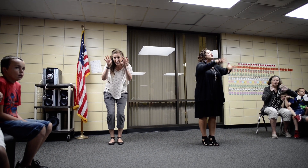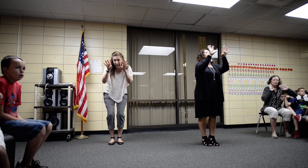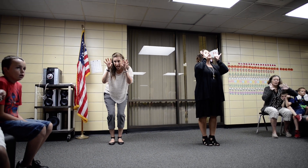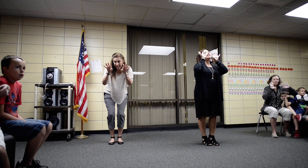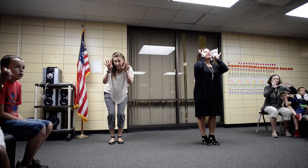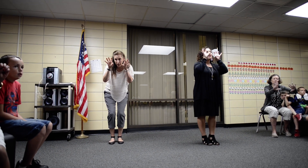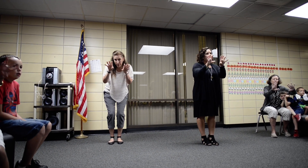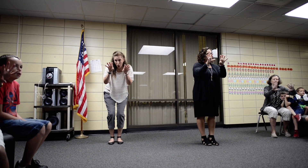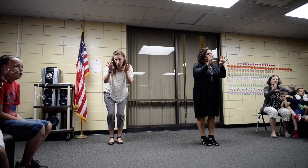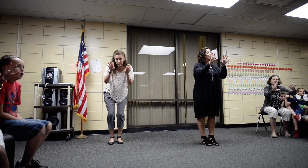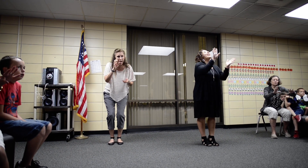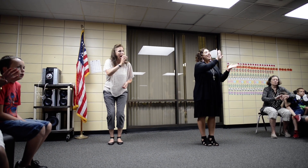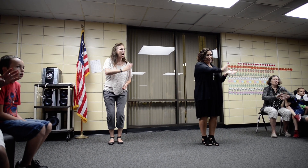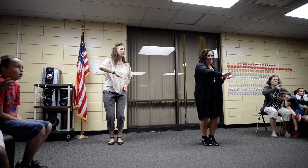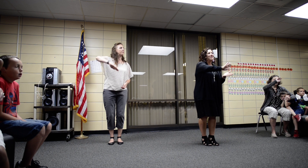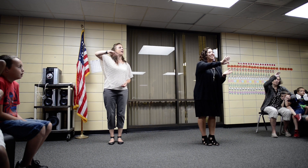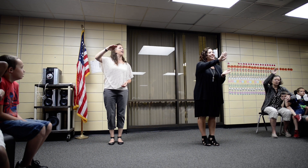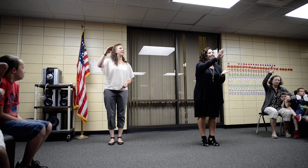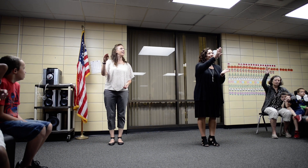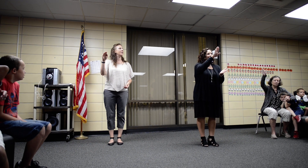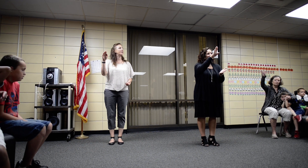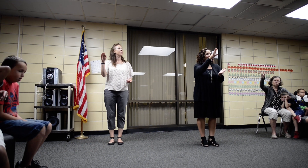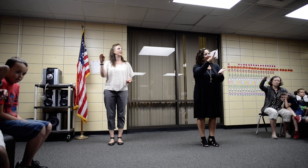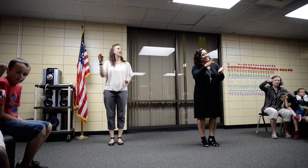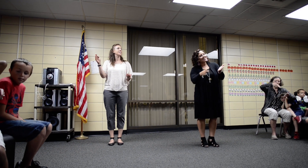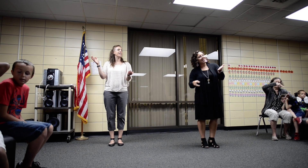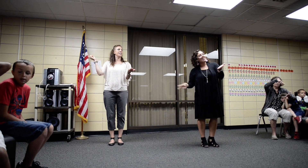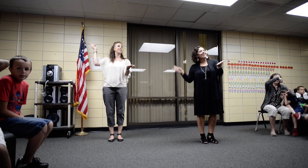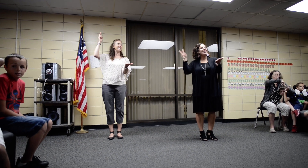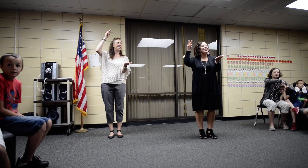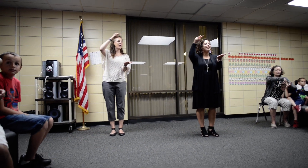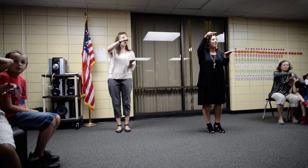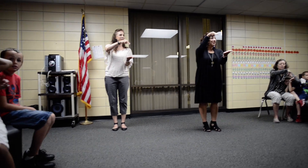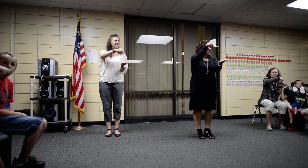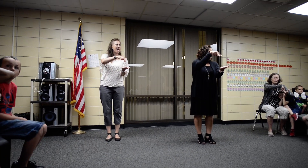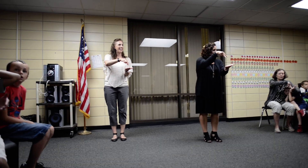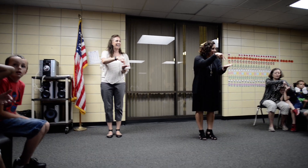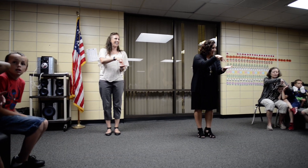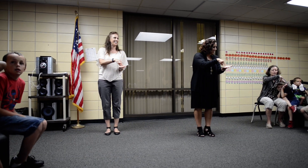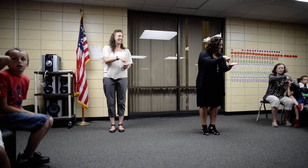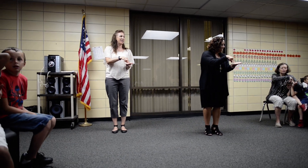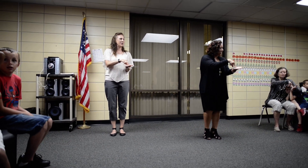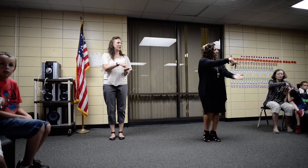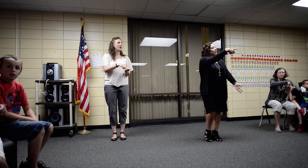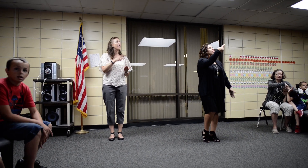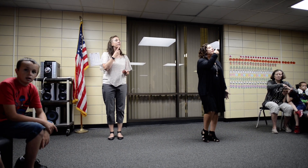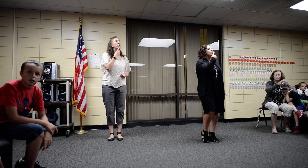Tiny paws up the hill. Suddenly you're standing still Your fur